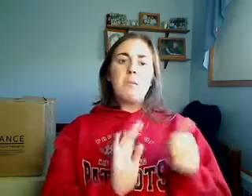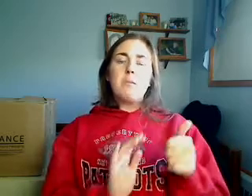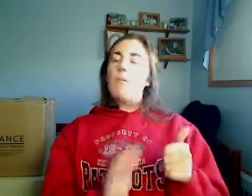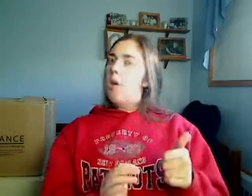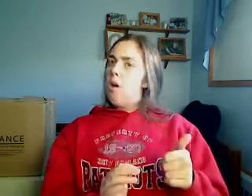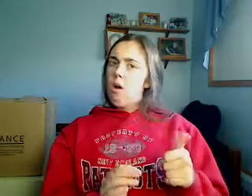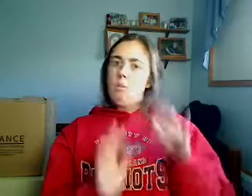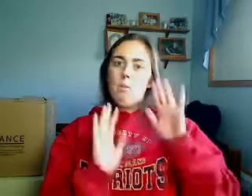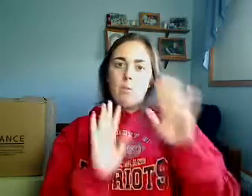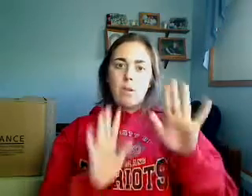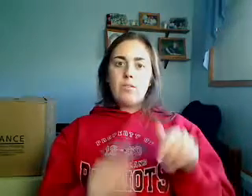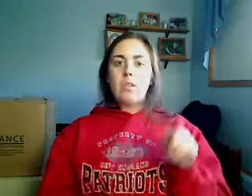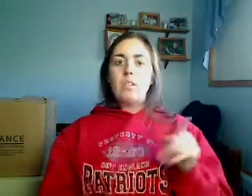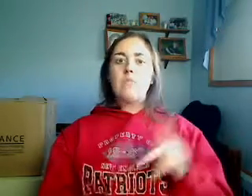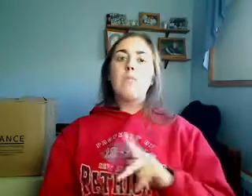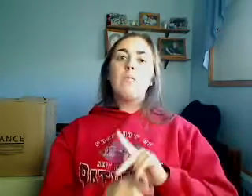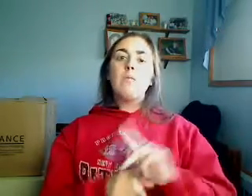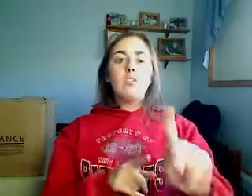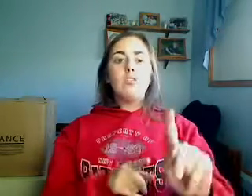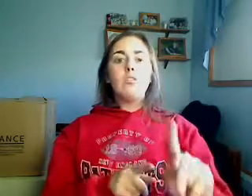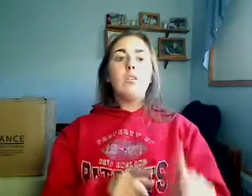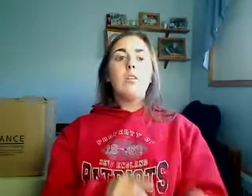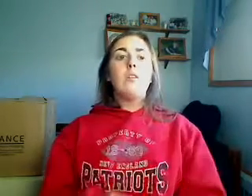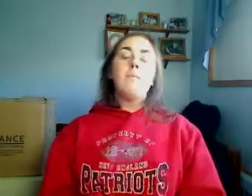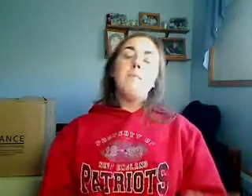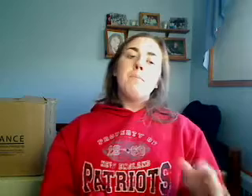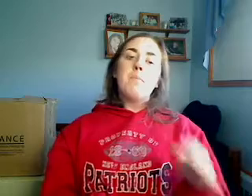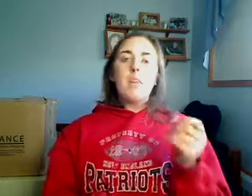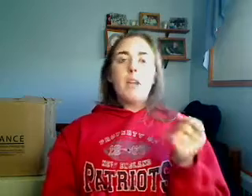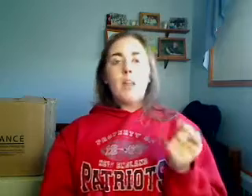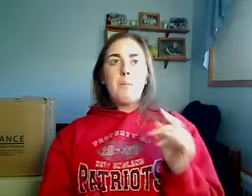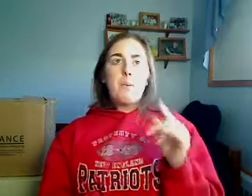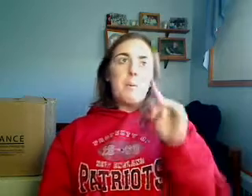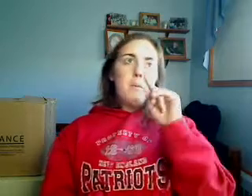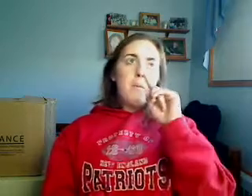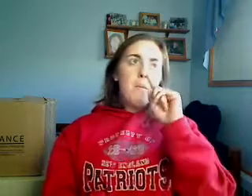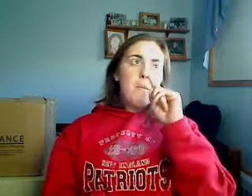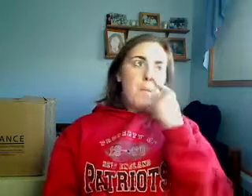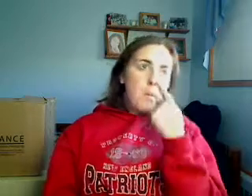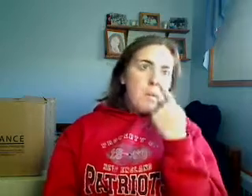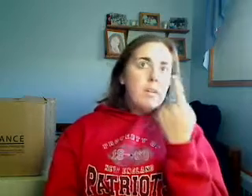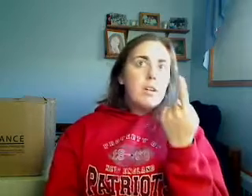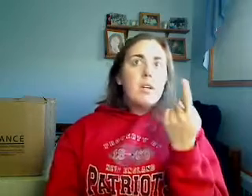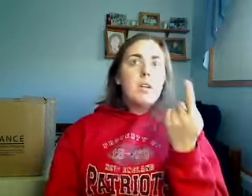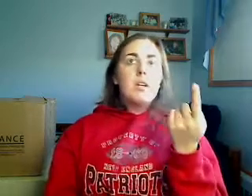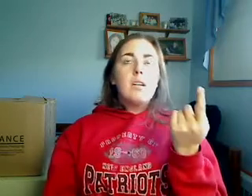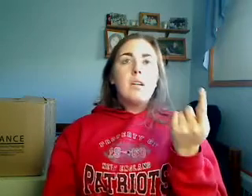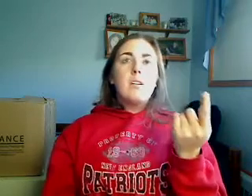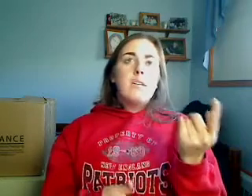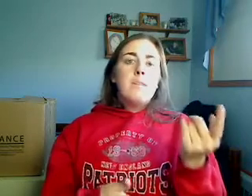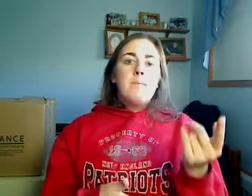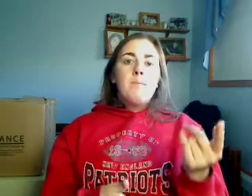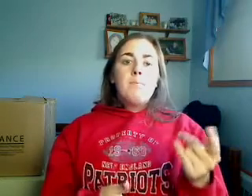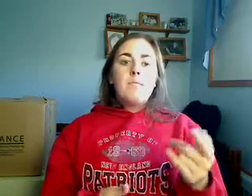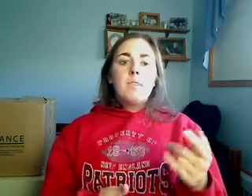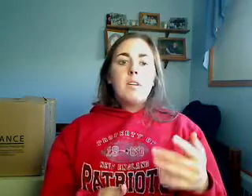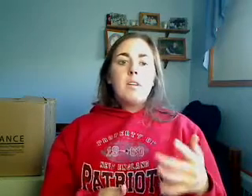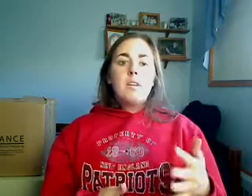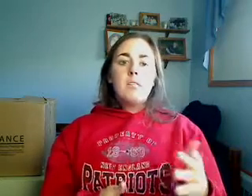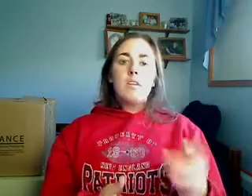maybe non-colorful person. And he says, no, he tells he's pretty boring. His personal life is pretty boring. Yeah, he posted that on his website,